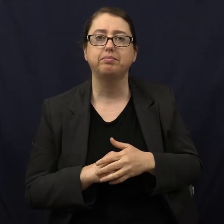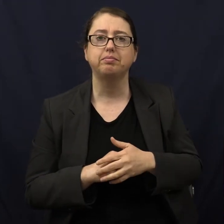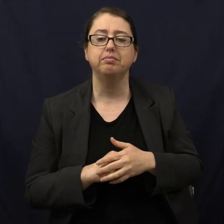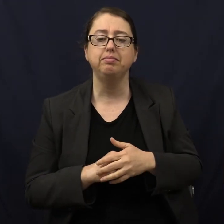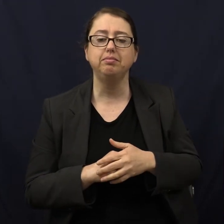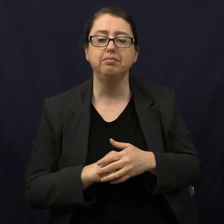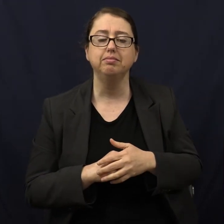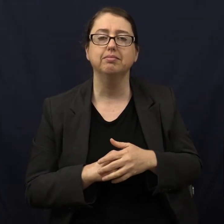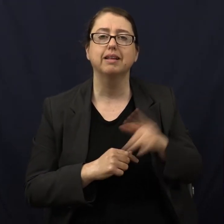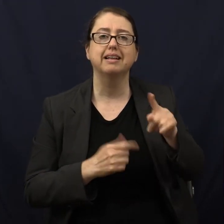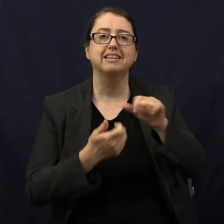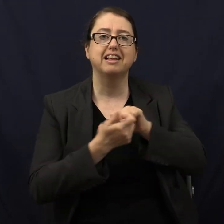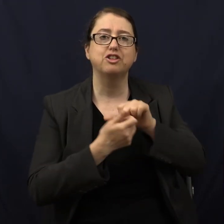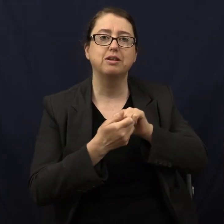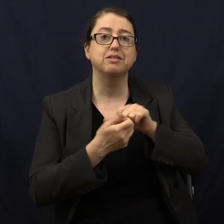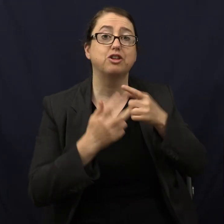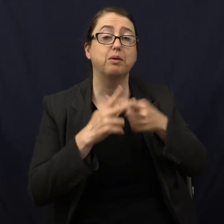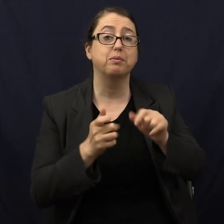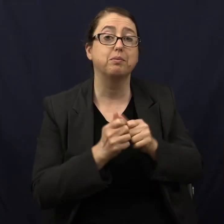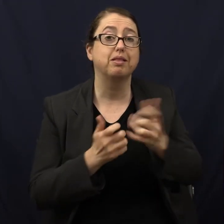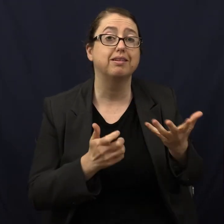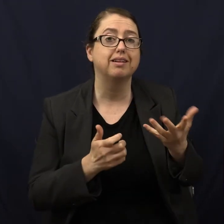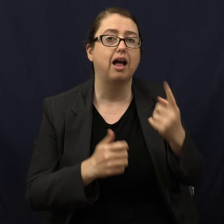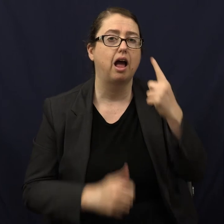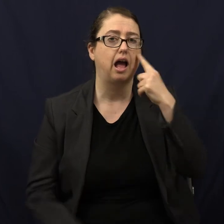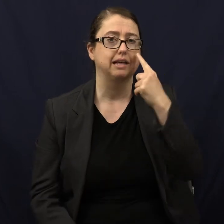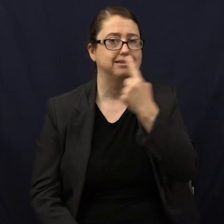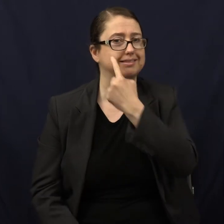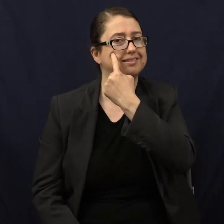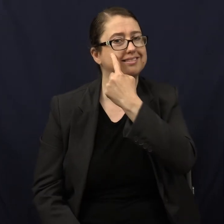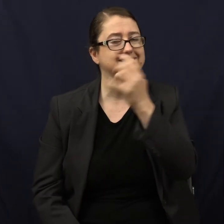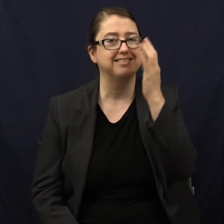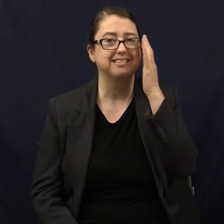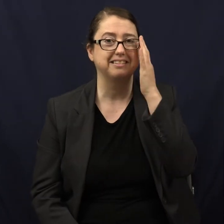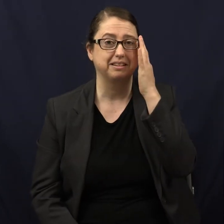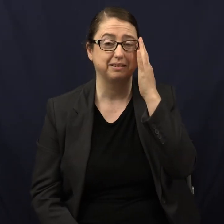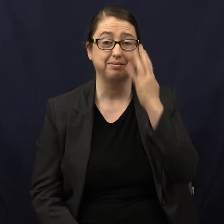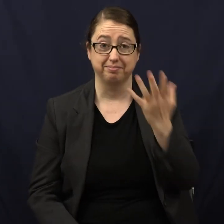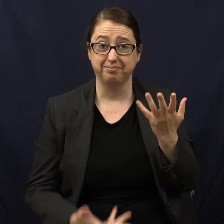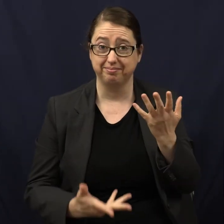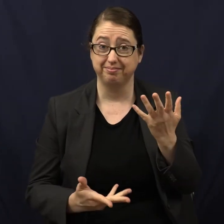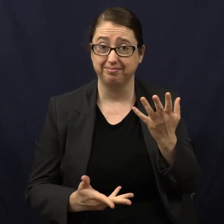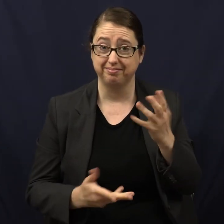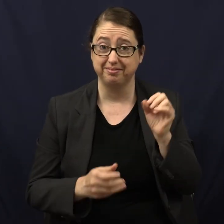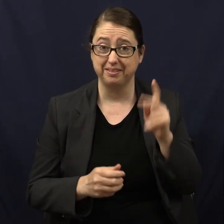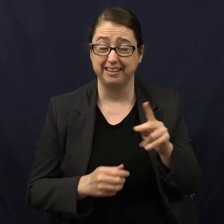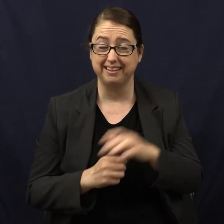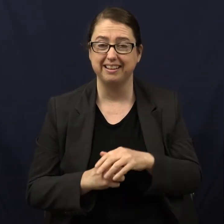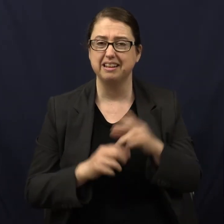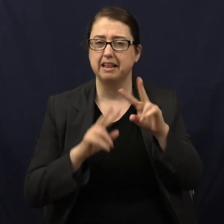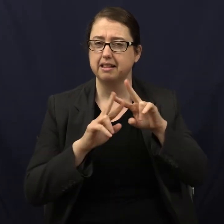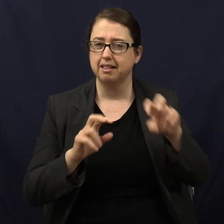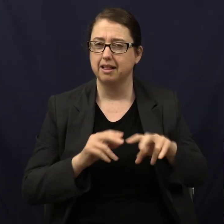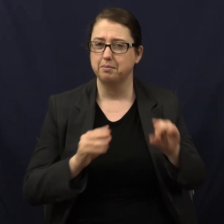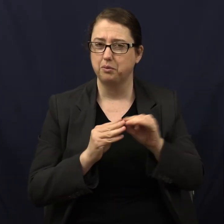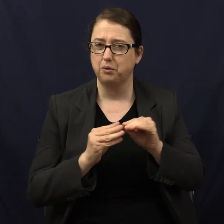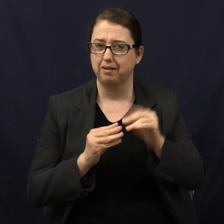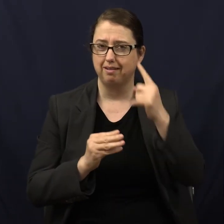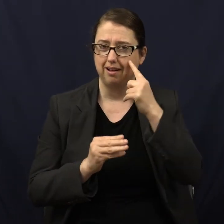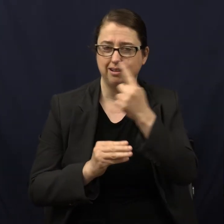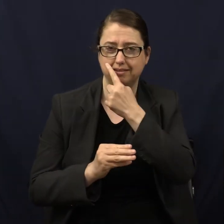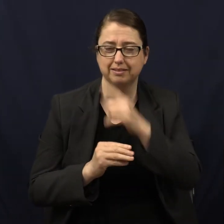Where does digestion begin? The eyes? Well, let's talk about the eyes. When you look